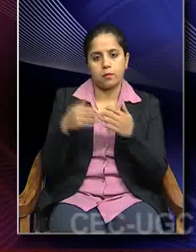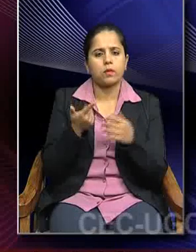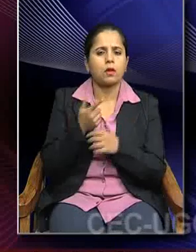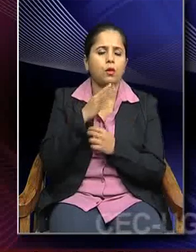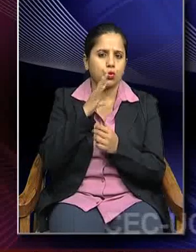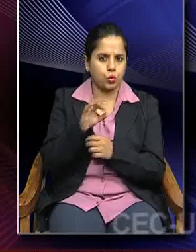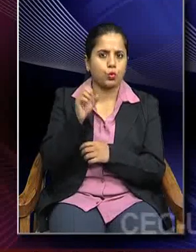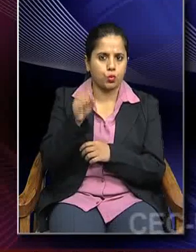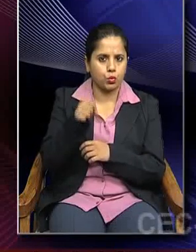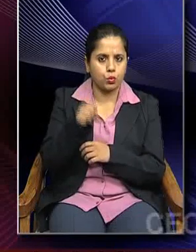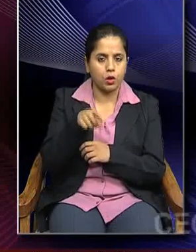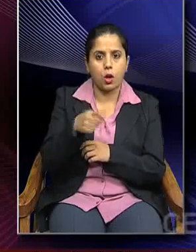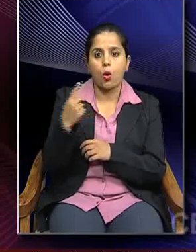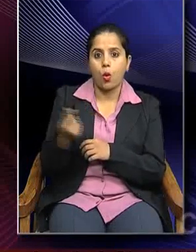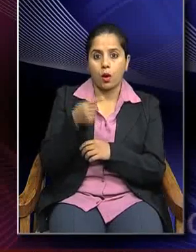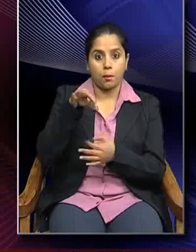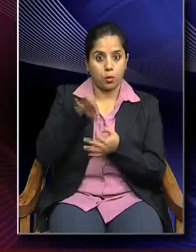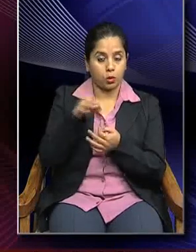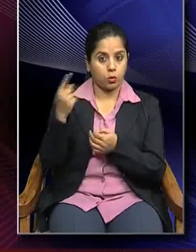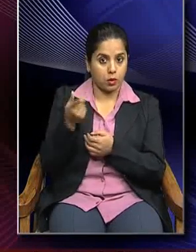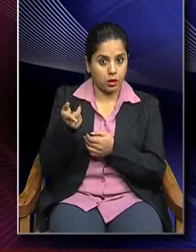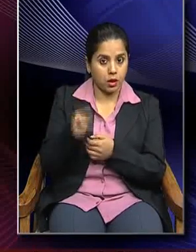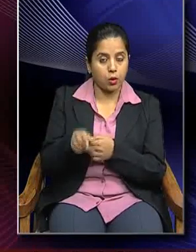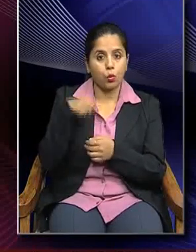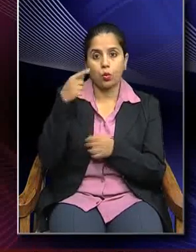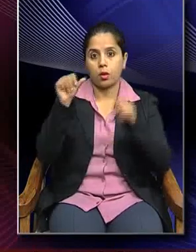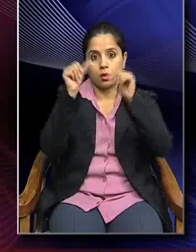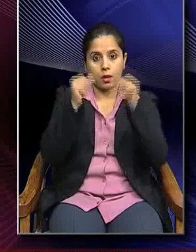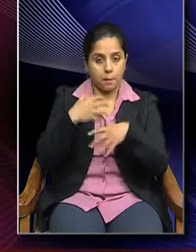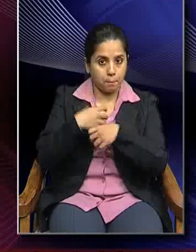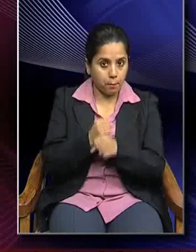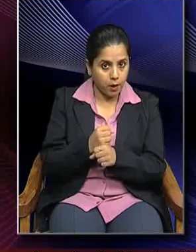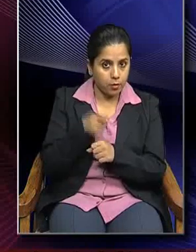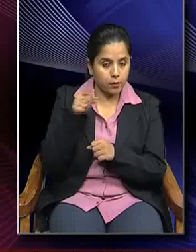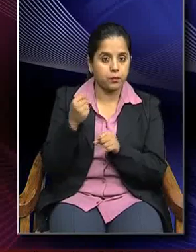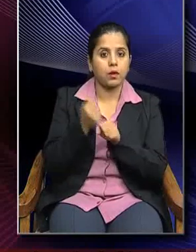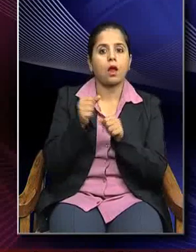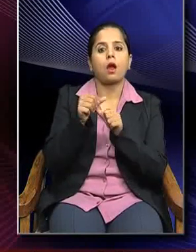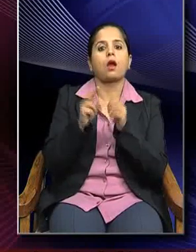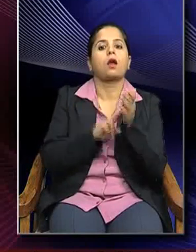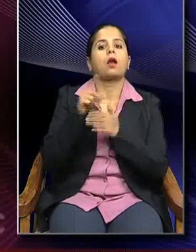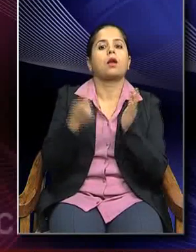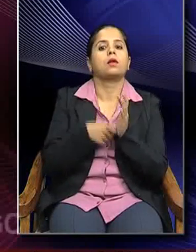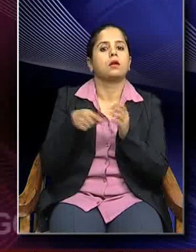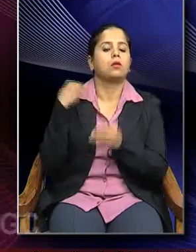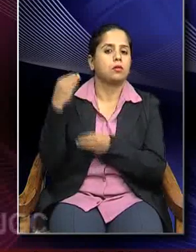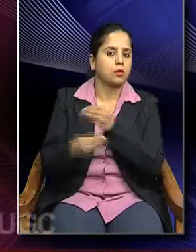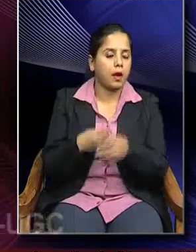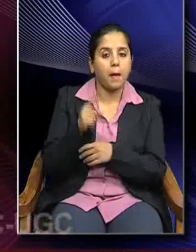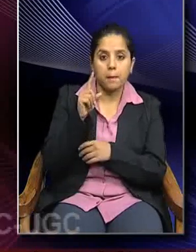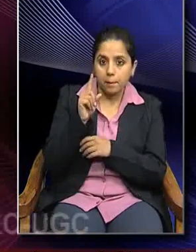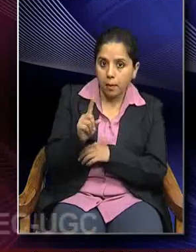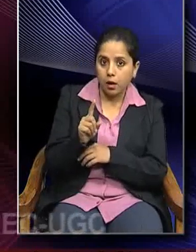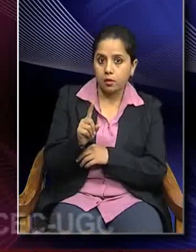it is not only the Buddha who is sculptured as part of Gandhar sculpturing tradition, but